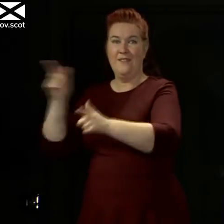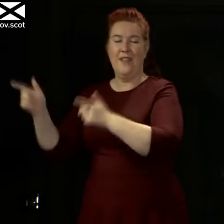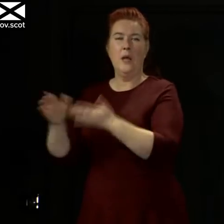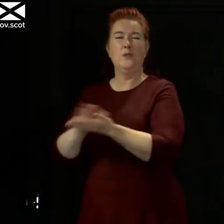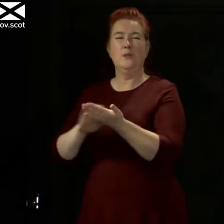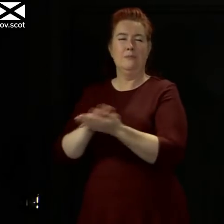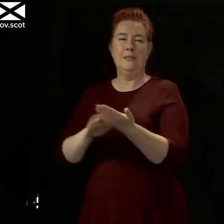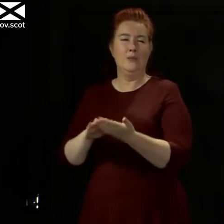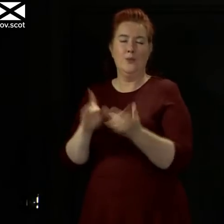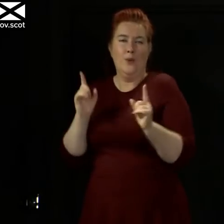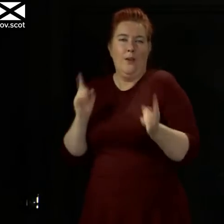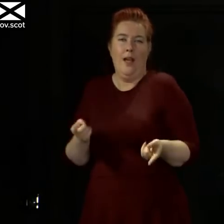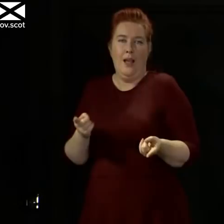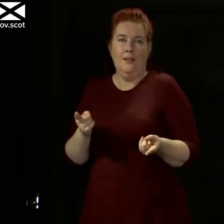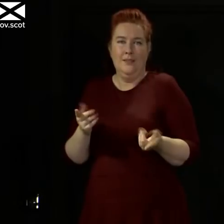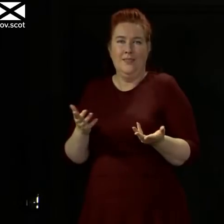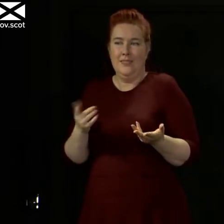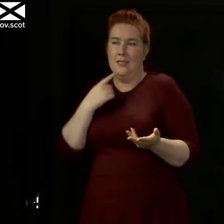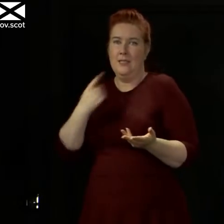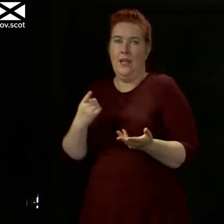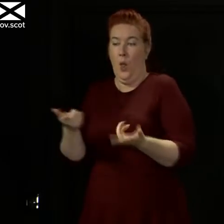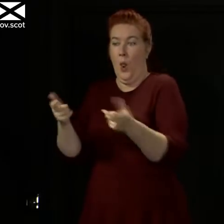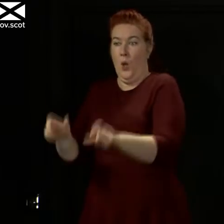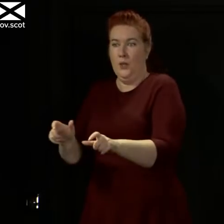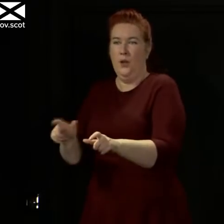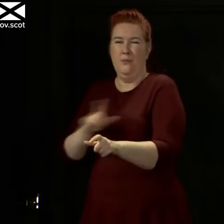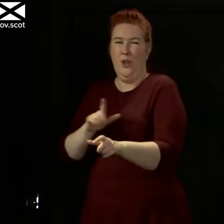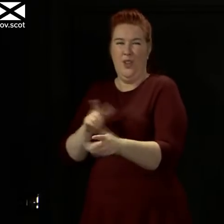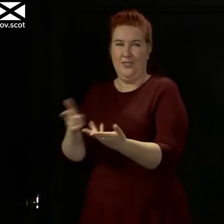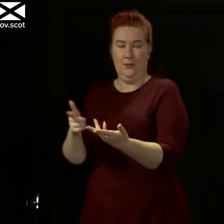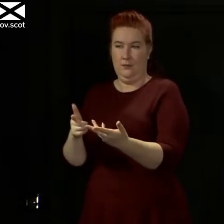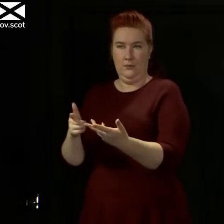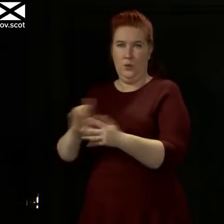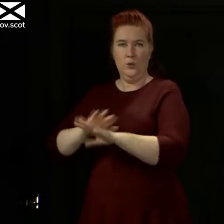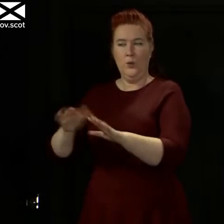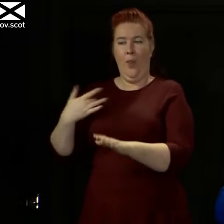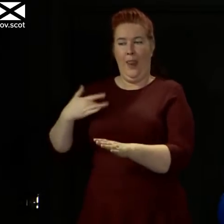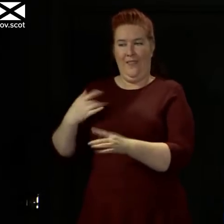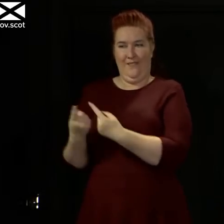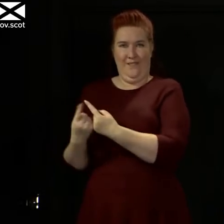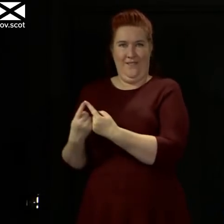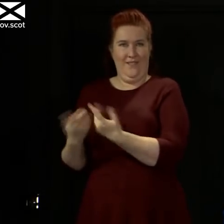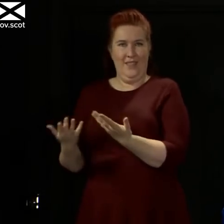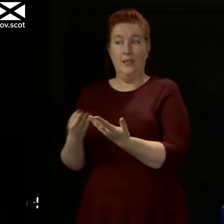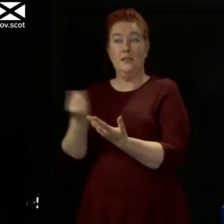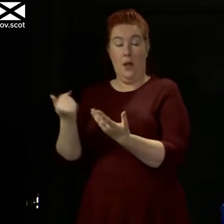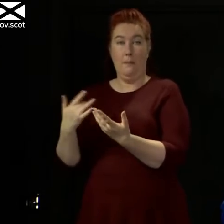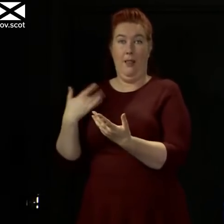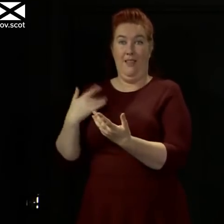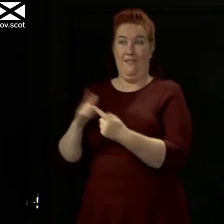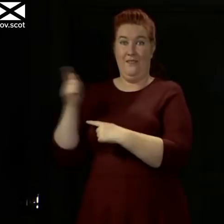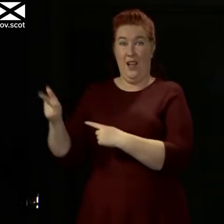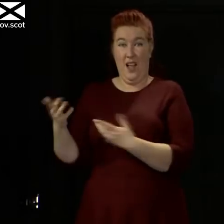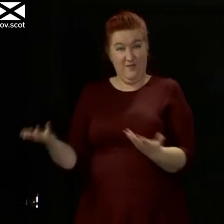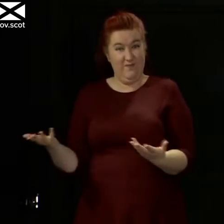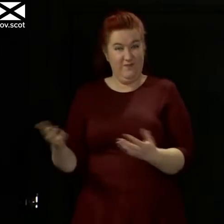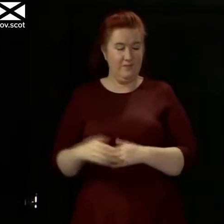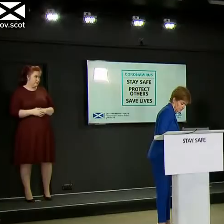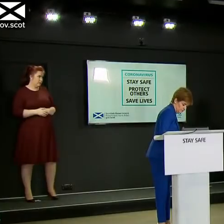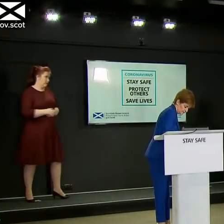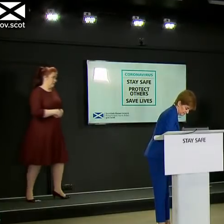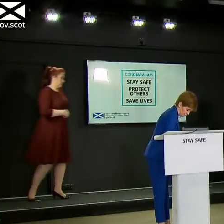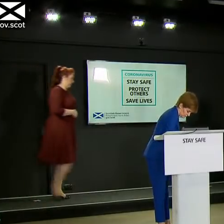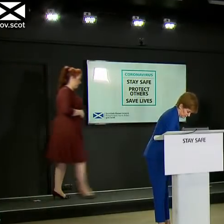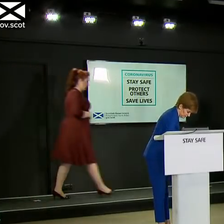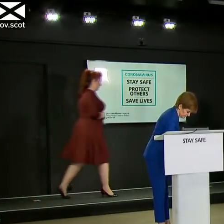not quite as simple, even if we thought it was necessary, just having a local lockdown. But at the moment, we don't think that is necessary. you want to add?